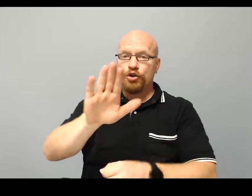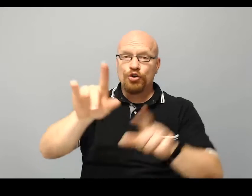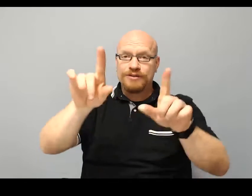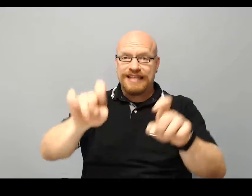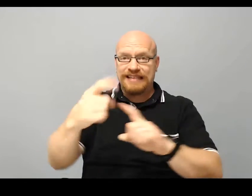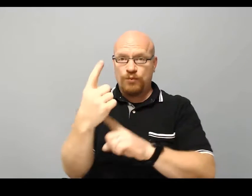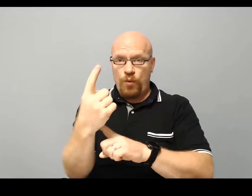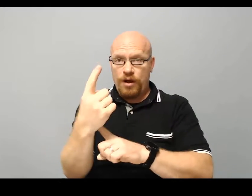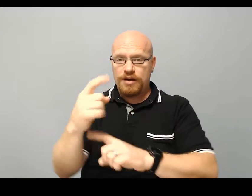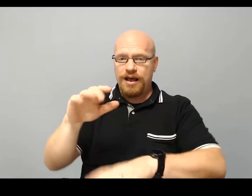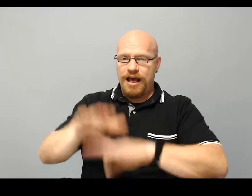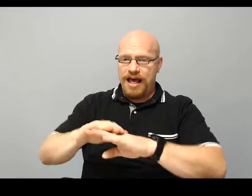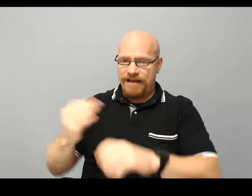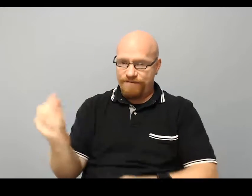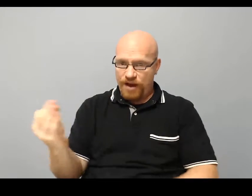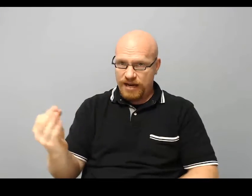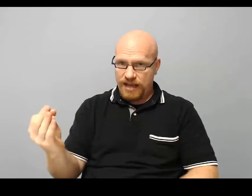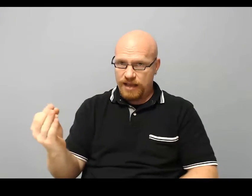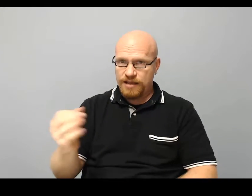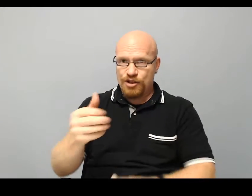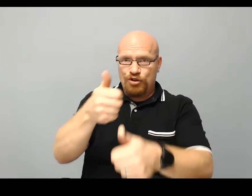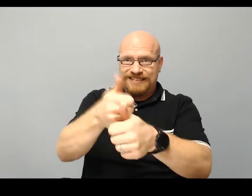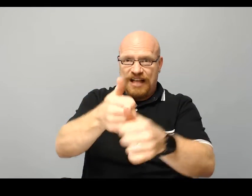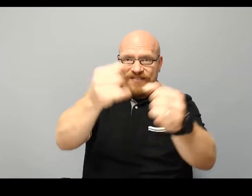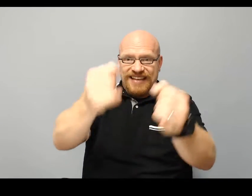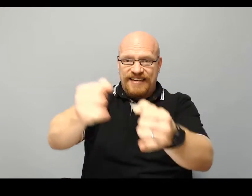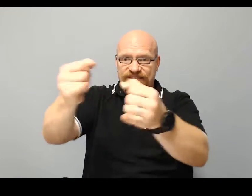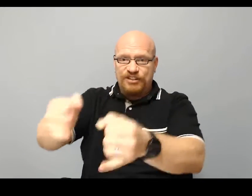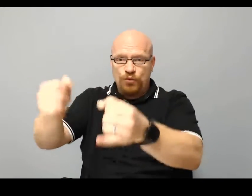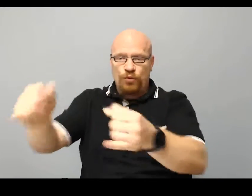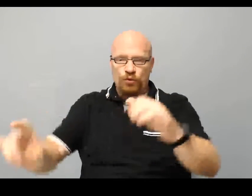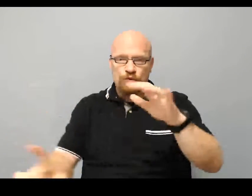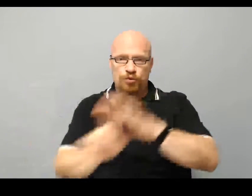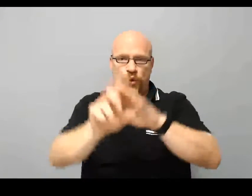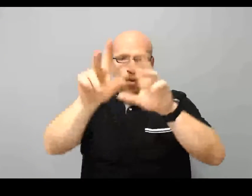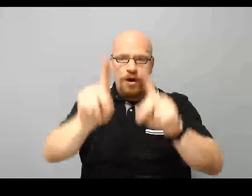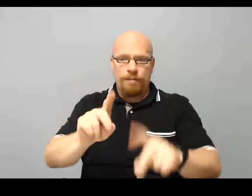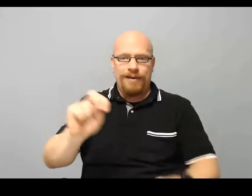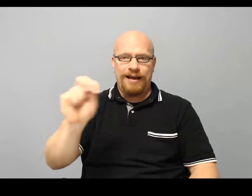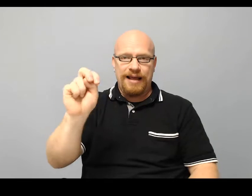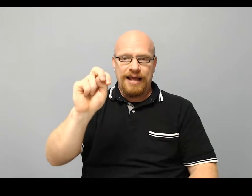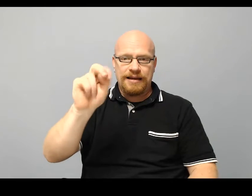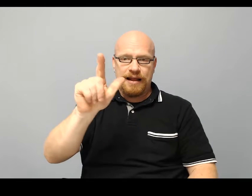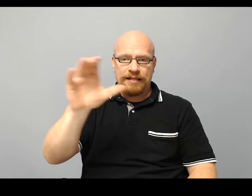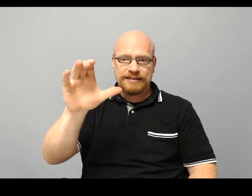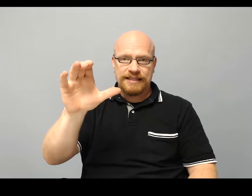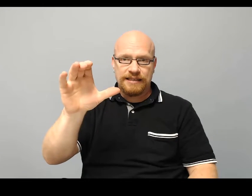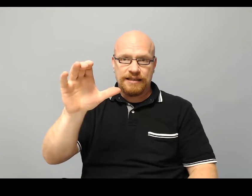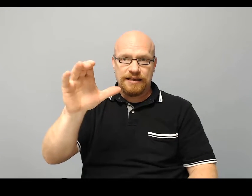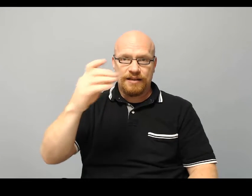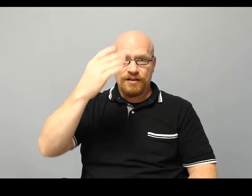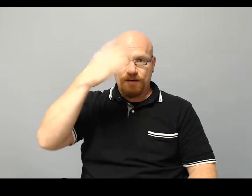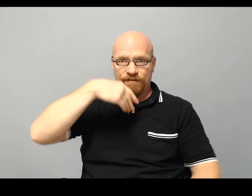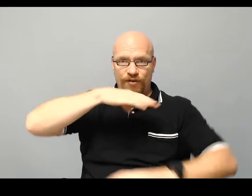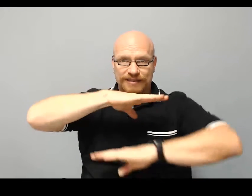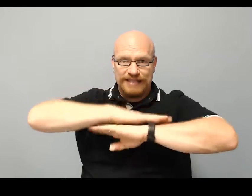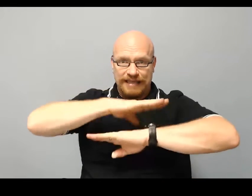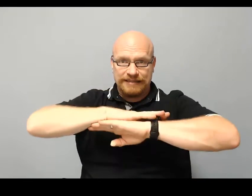test one on Friday. Self, individual, show up, NLC, front desk,